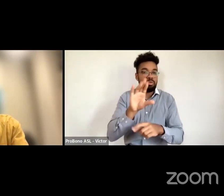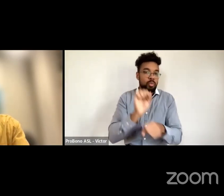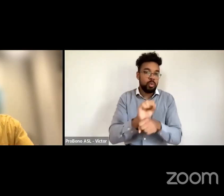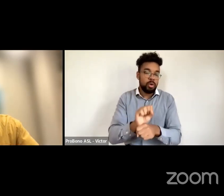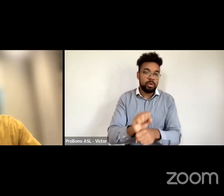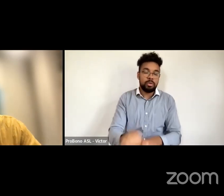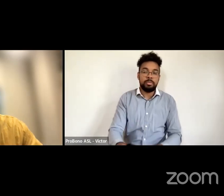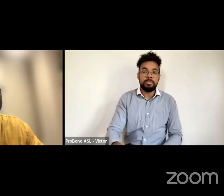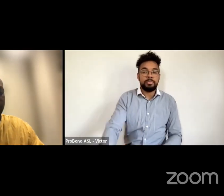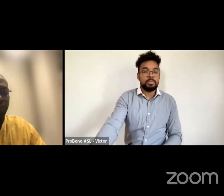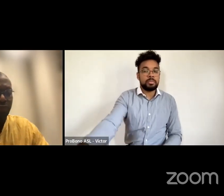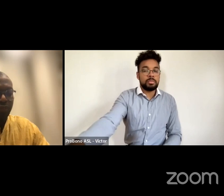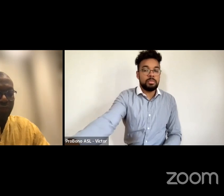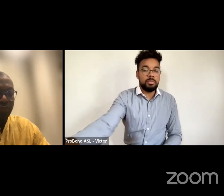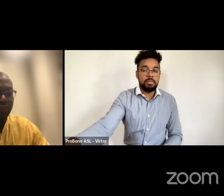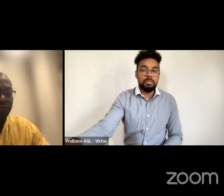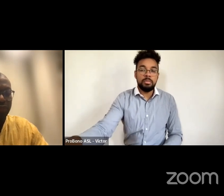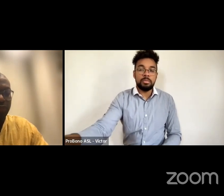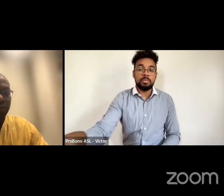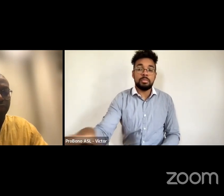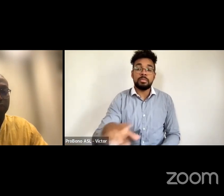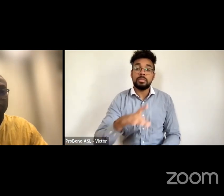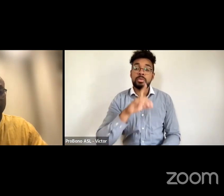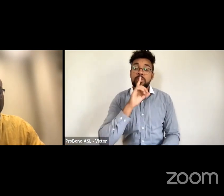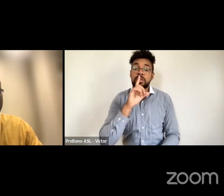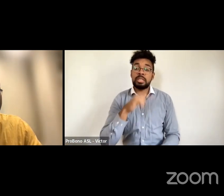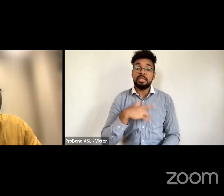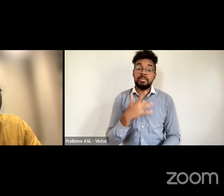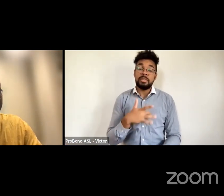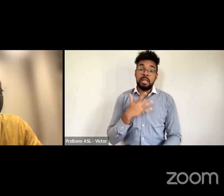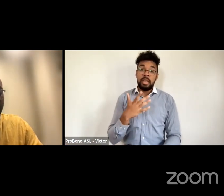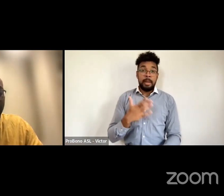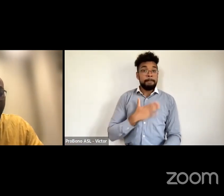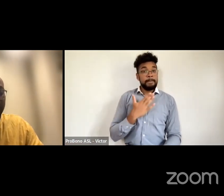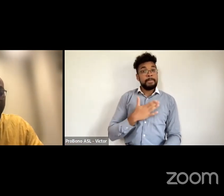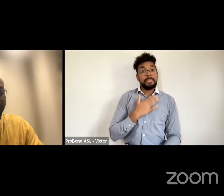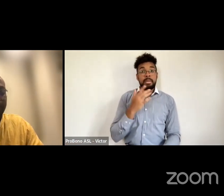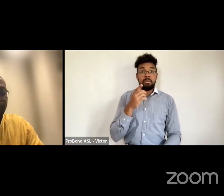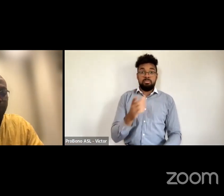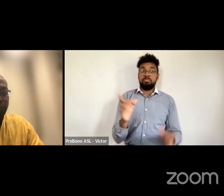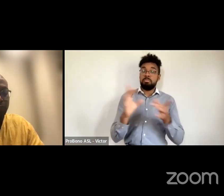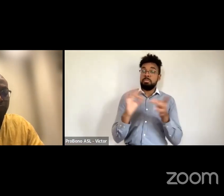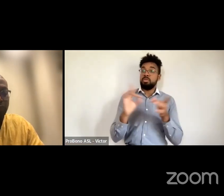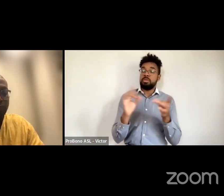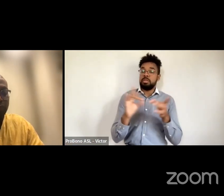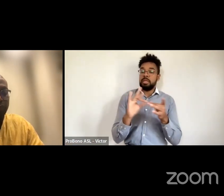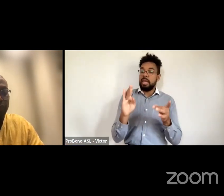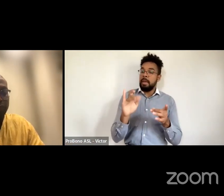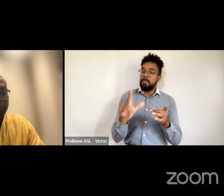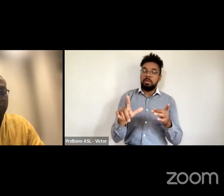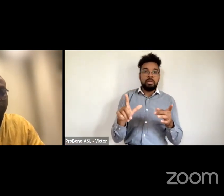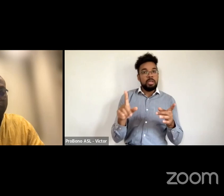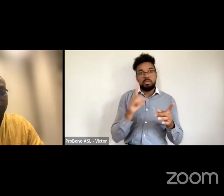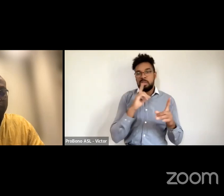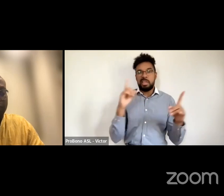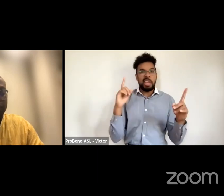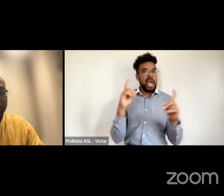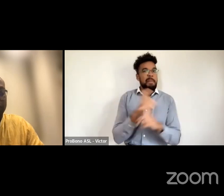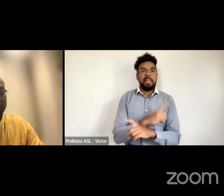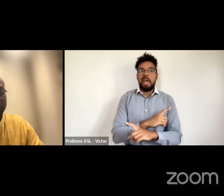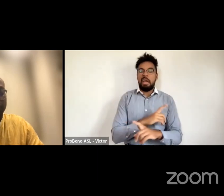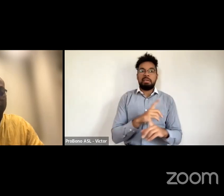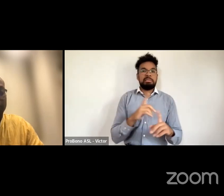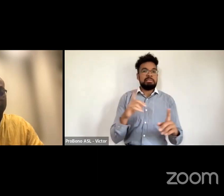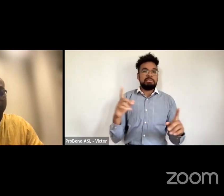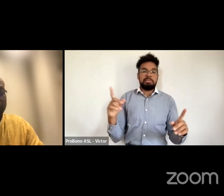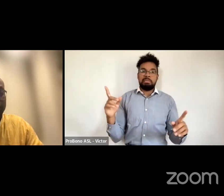i'm happy that you said it's it's um such a complex thing that um possibly would just end up